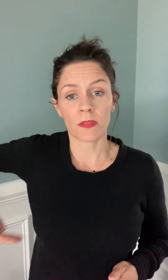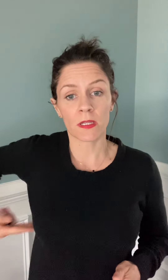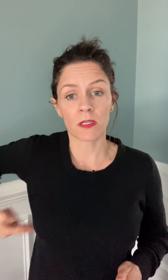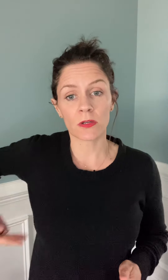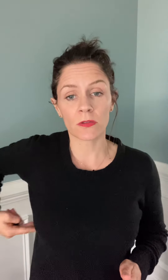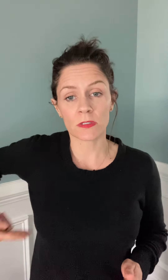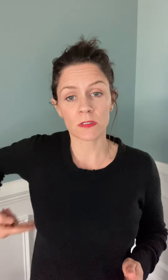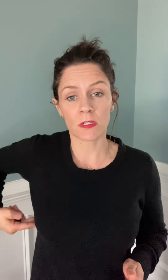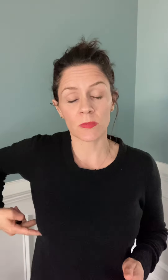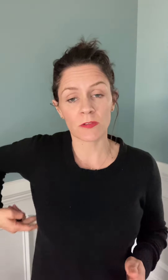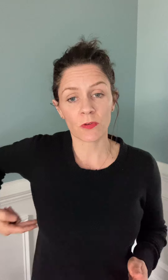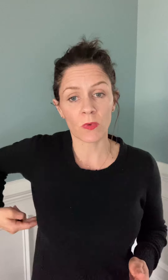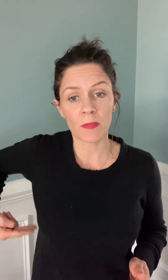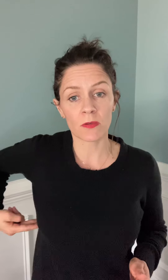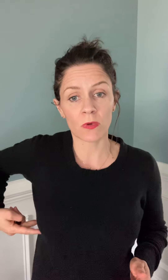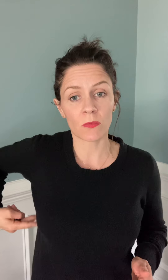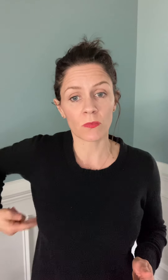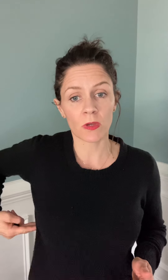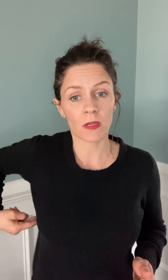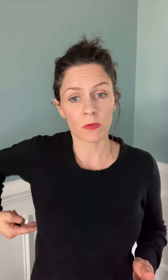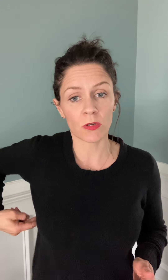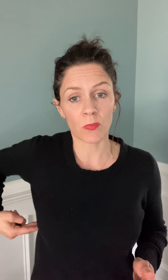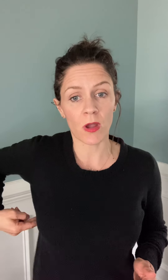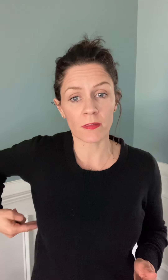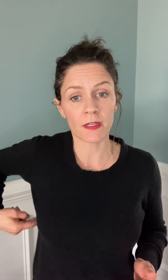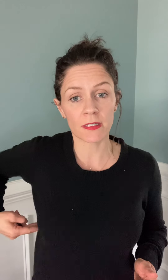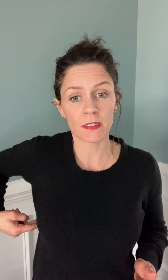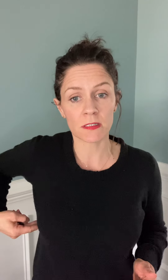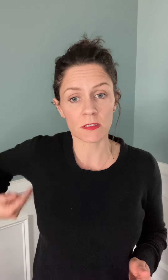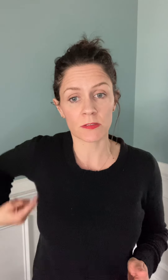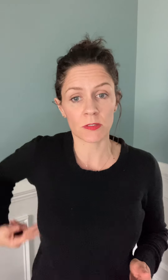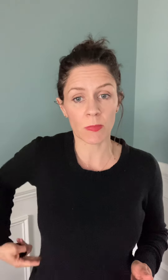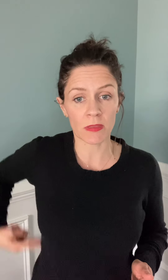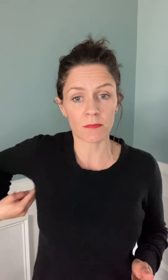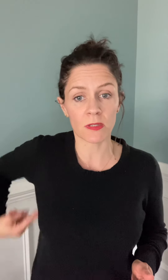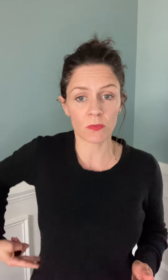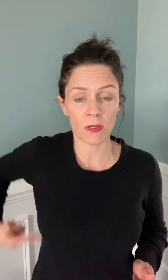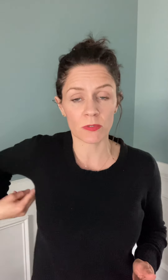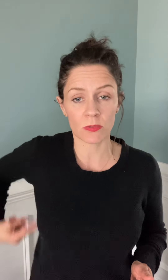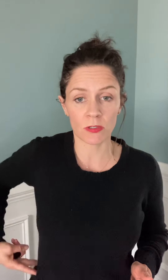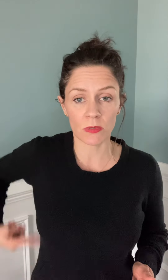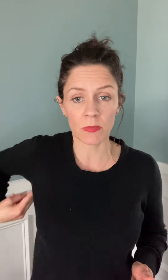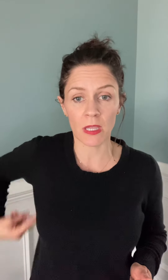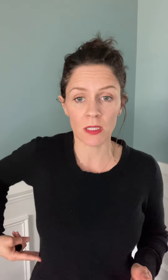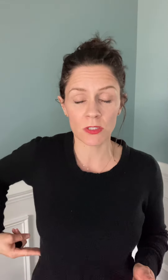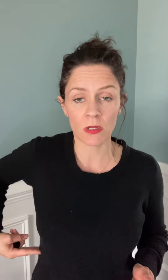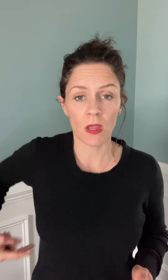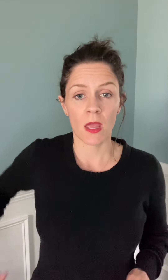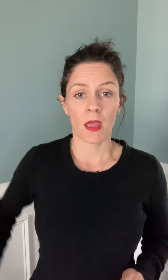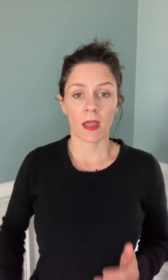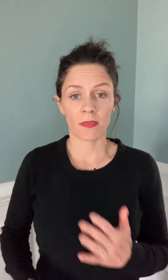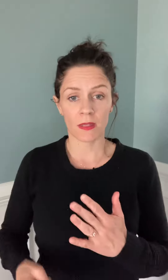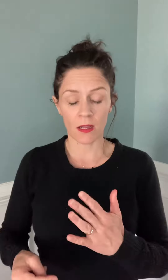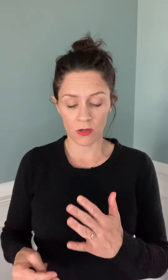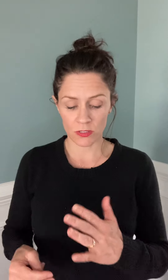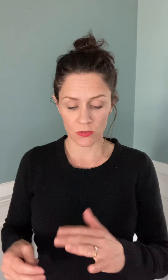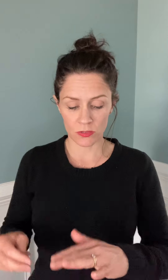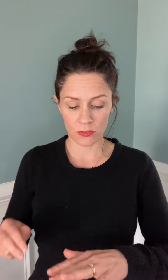then here this is going to be for women right kind of where your bra line hits. It's about the midway between your ribcage. And then I also do